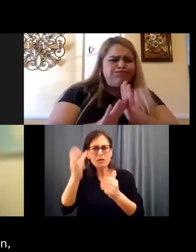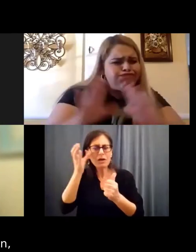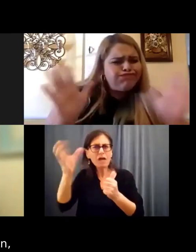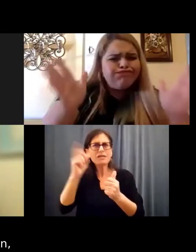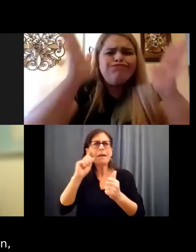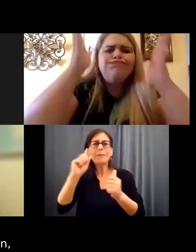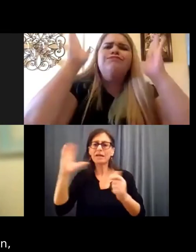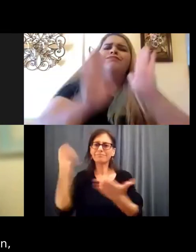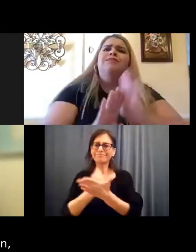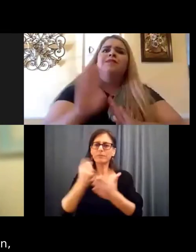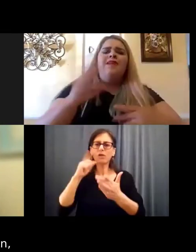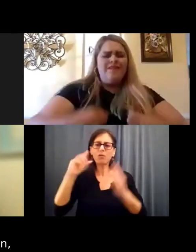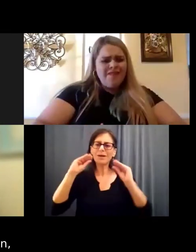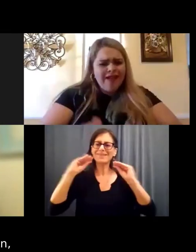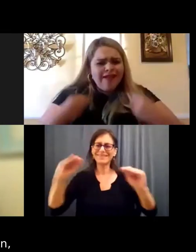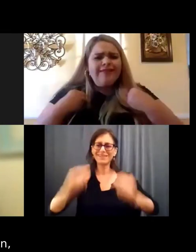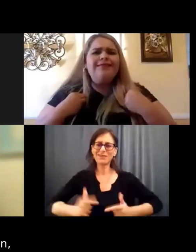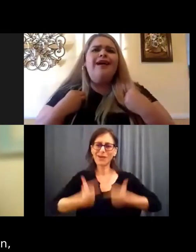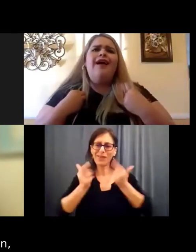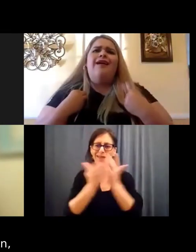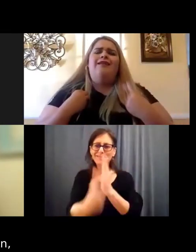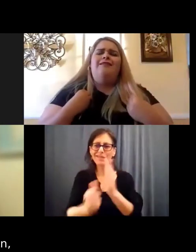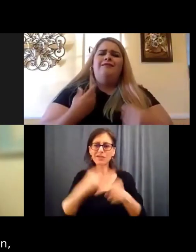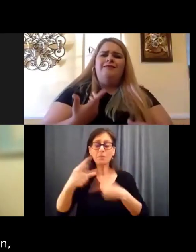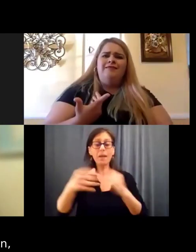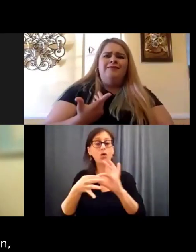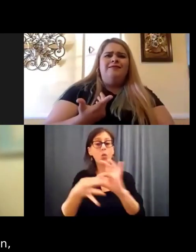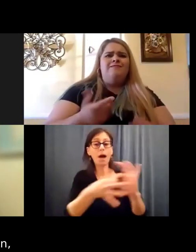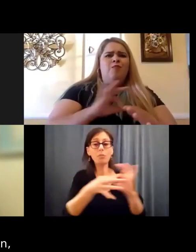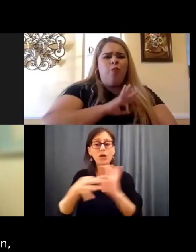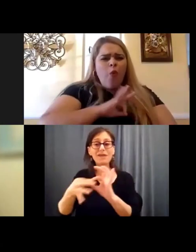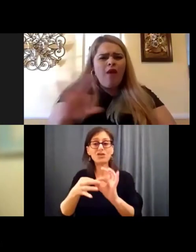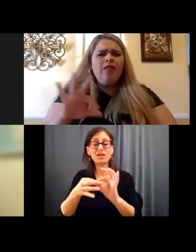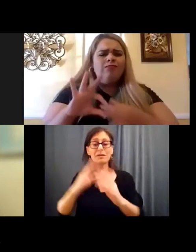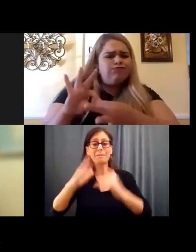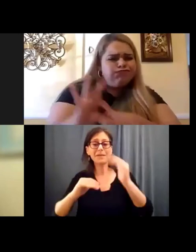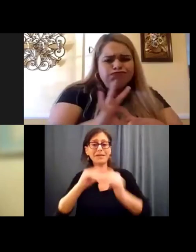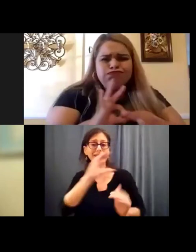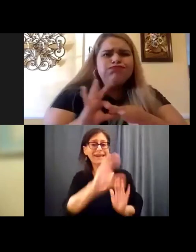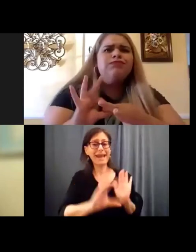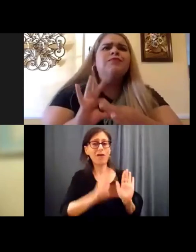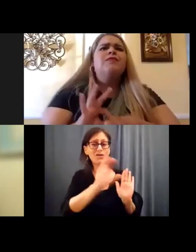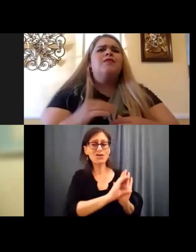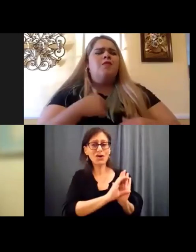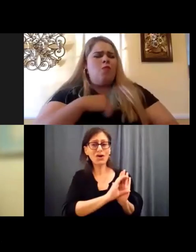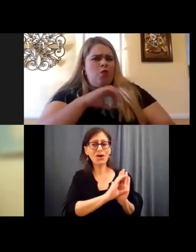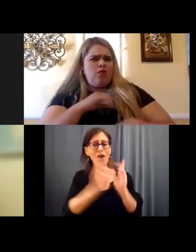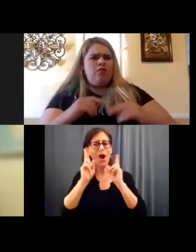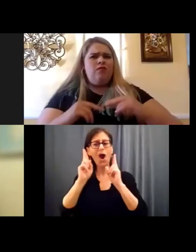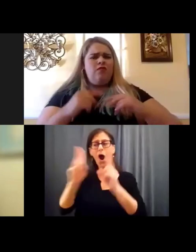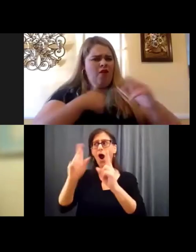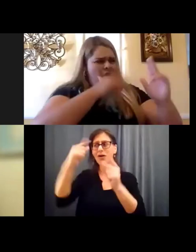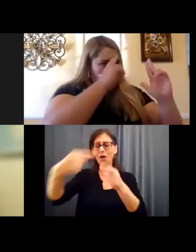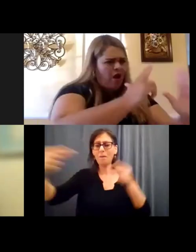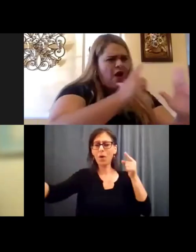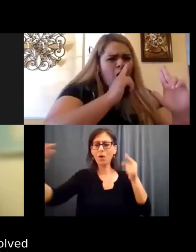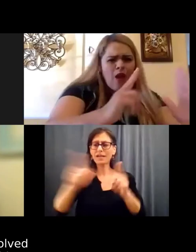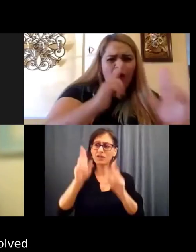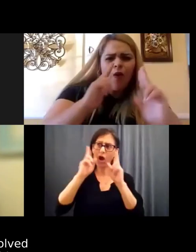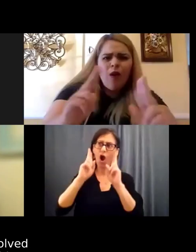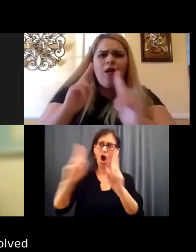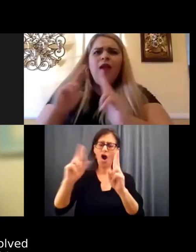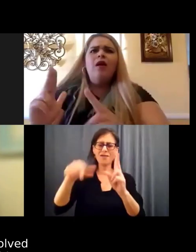skills about cooperation, about character building, about honoring your opponents, honoring the game.